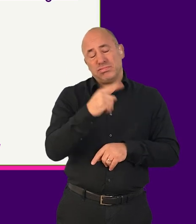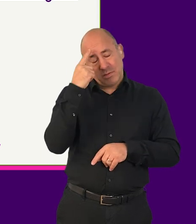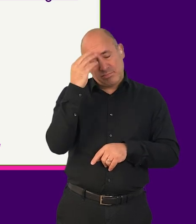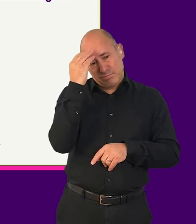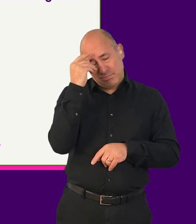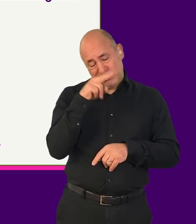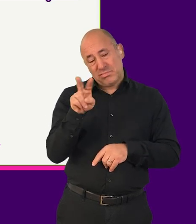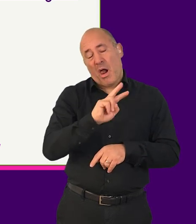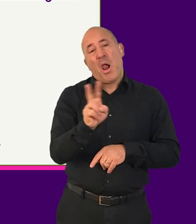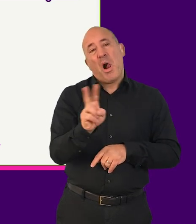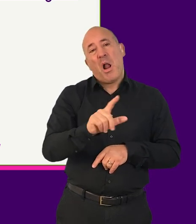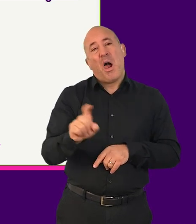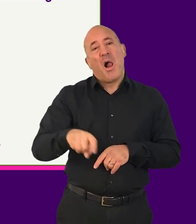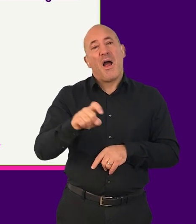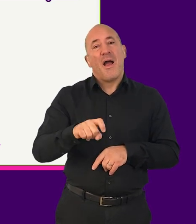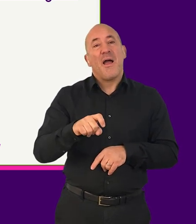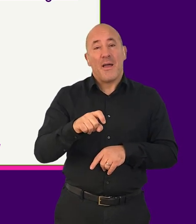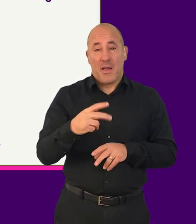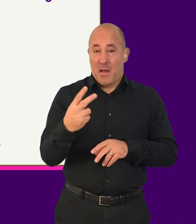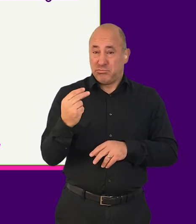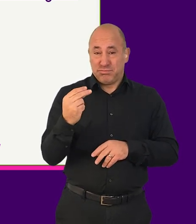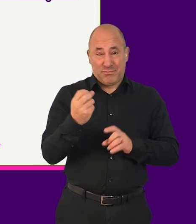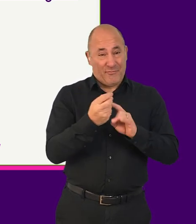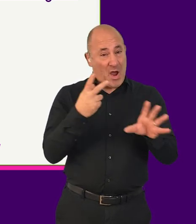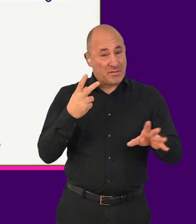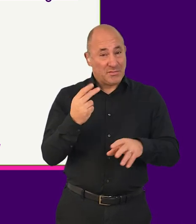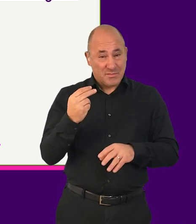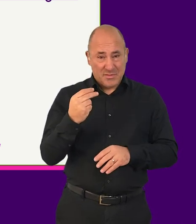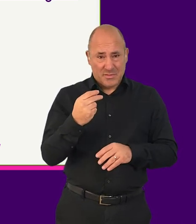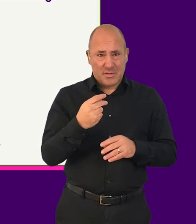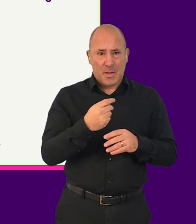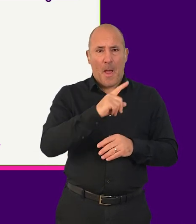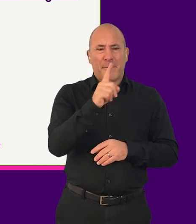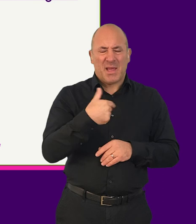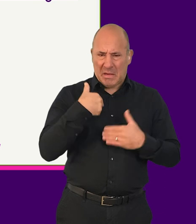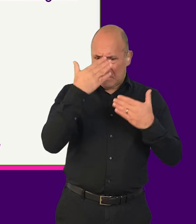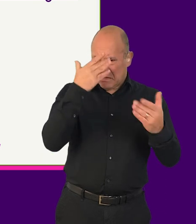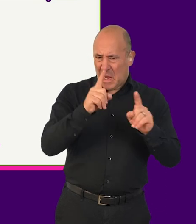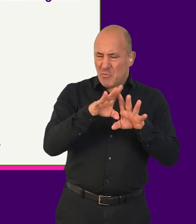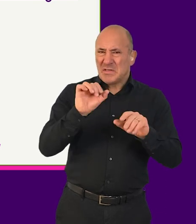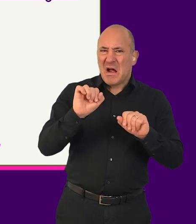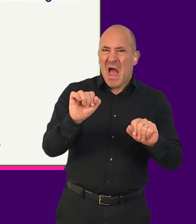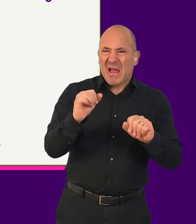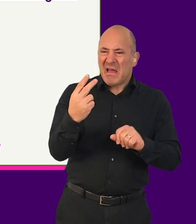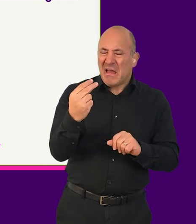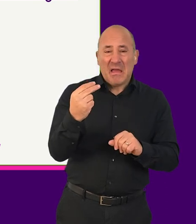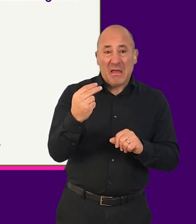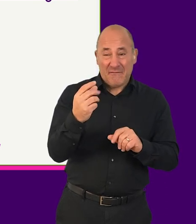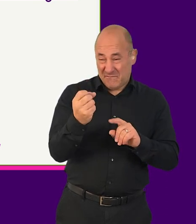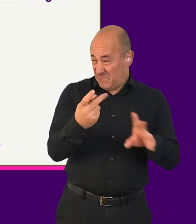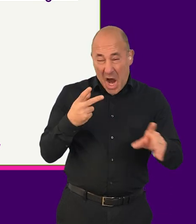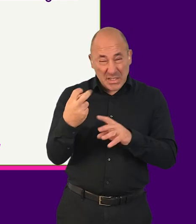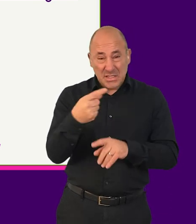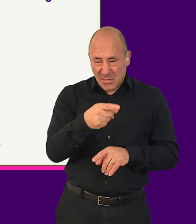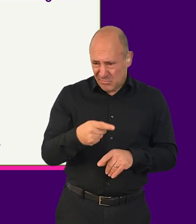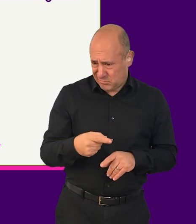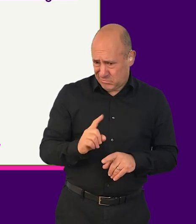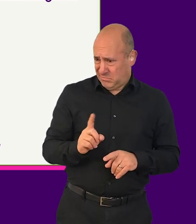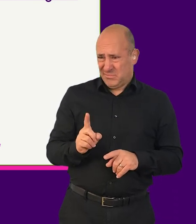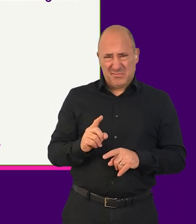The speech rate can be so fast that output is almost impossible to follow for people unaccustomed to screen readers. As an example,